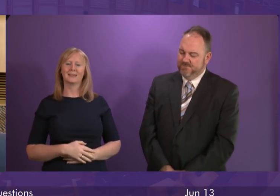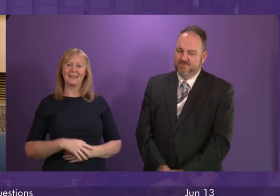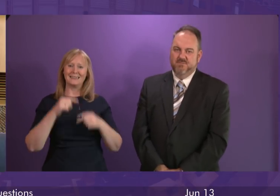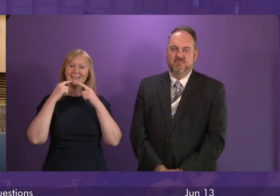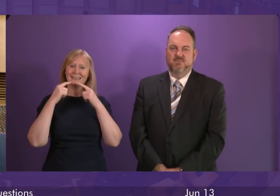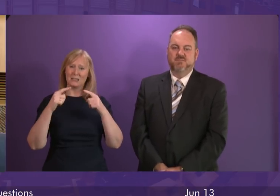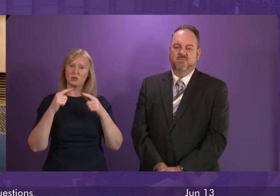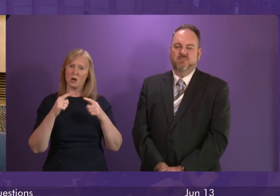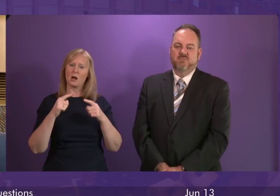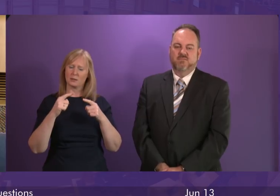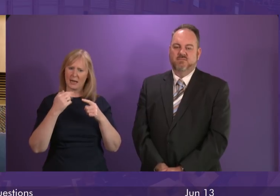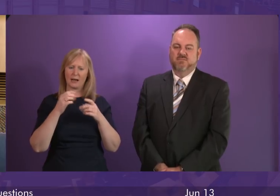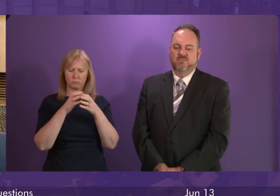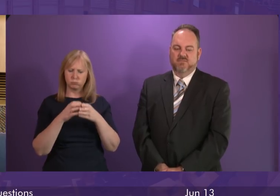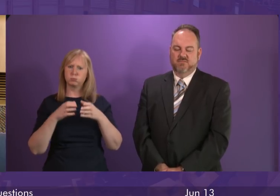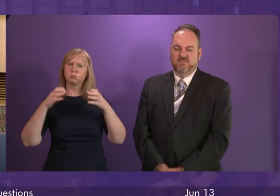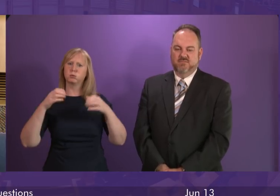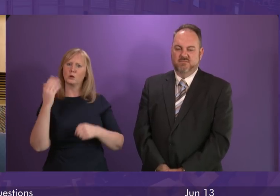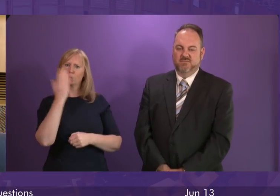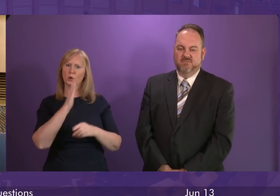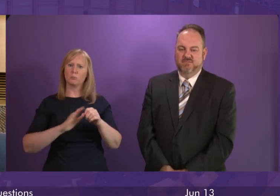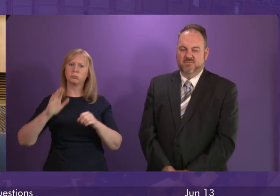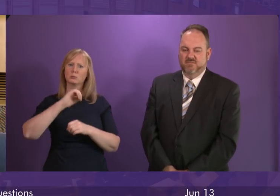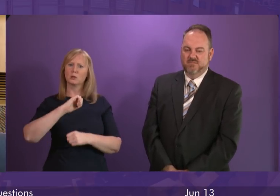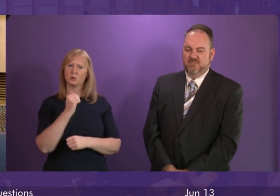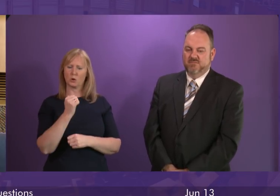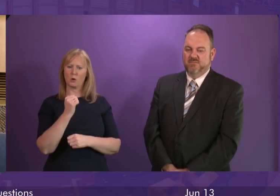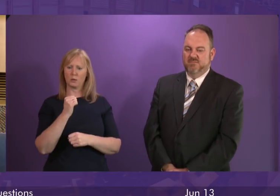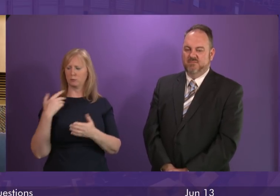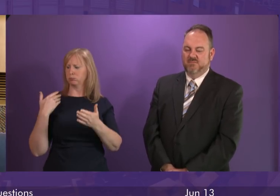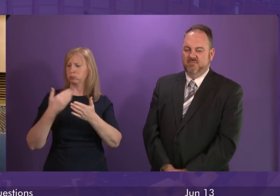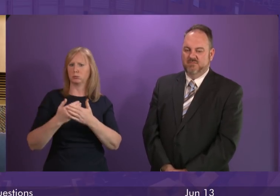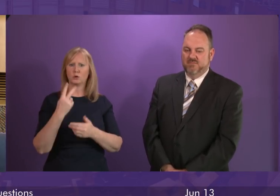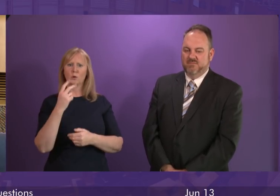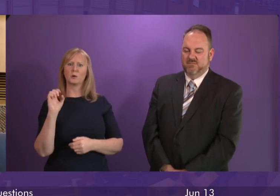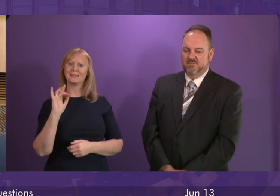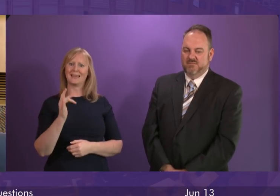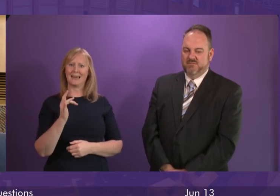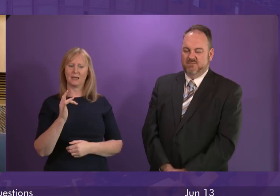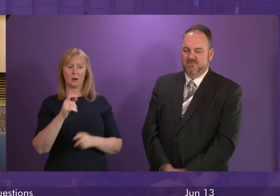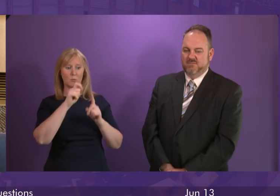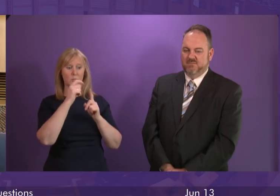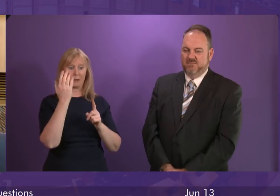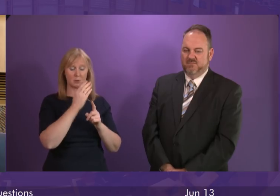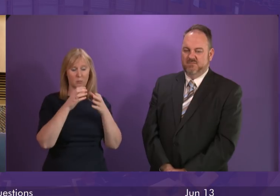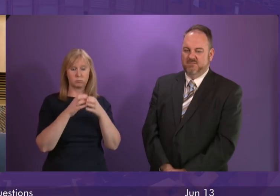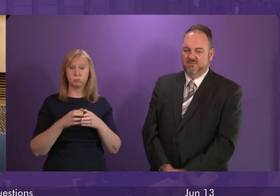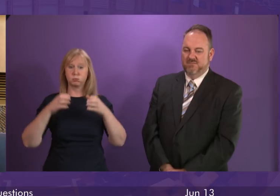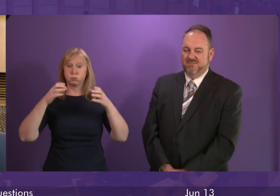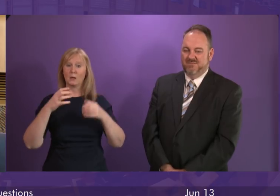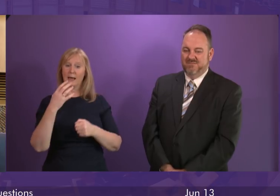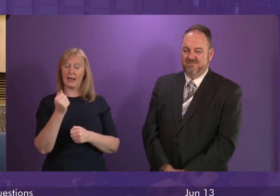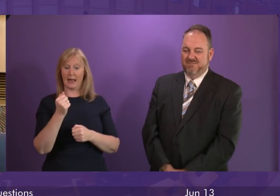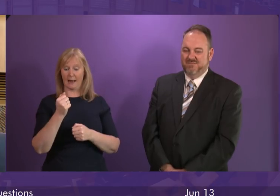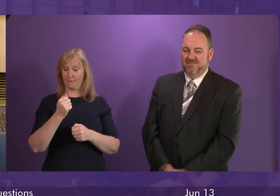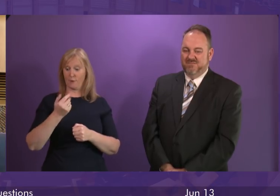teachers in our schools now than at any time since 2010. There are more primary school teachers in our schools than at any time